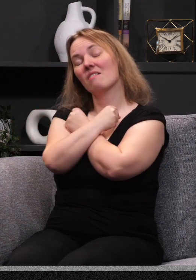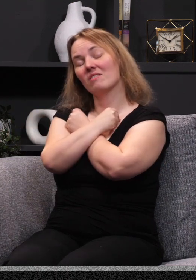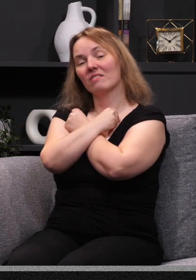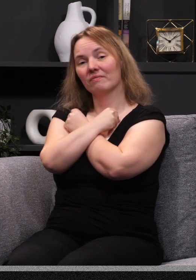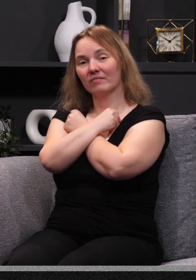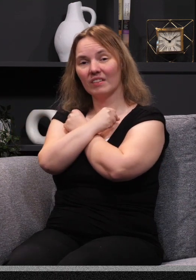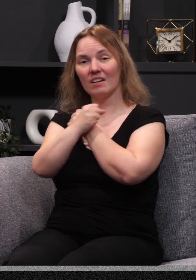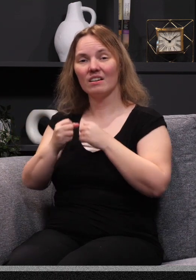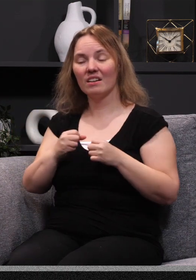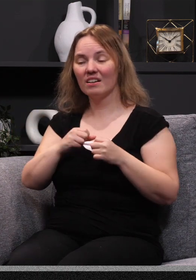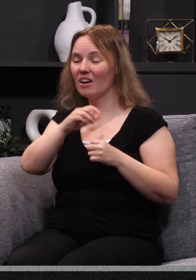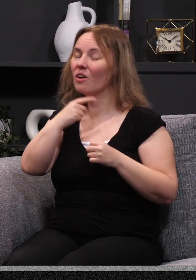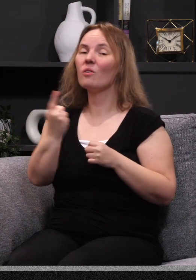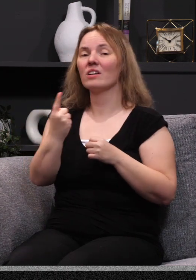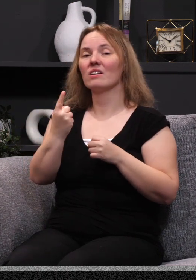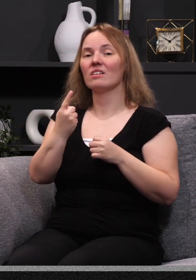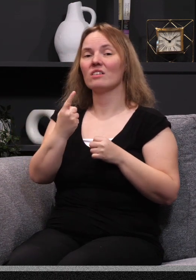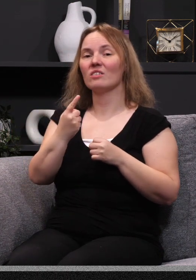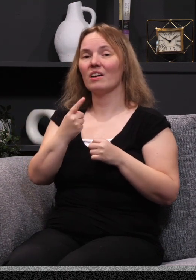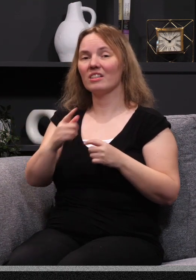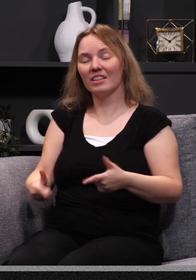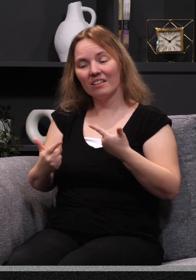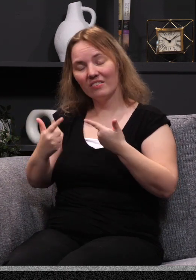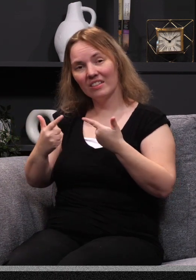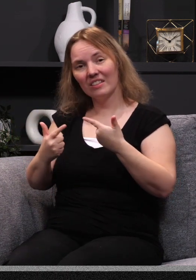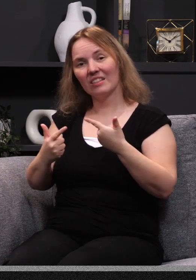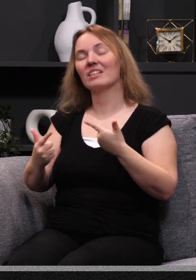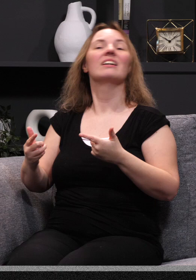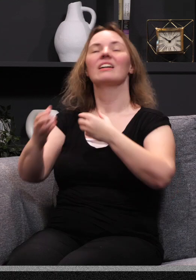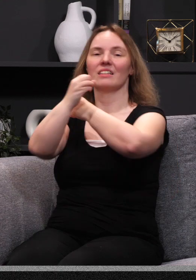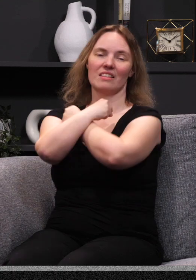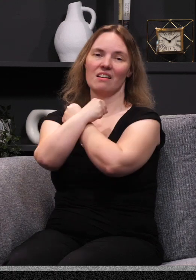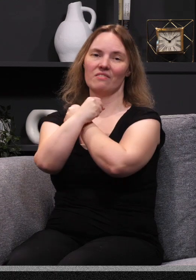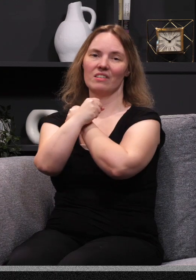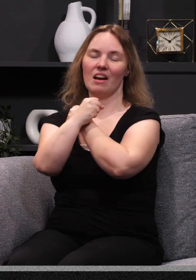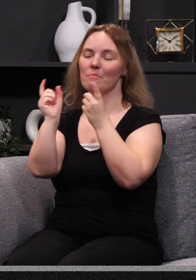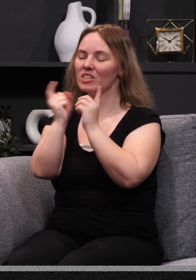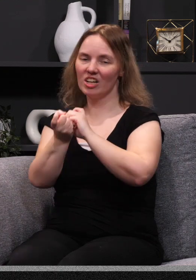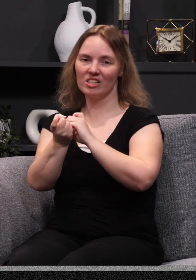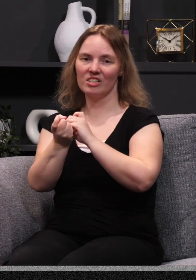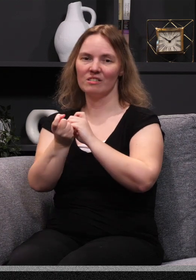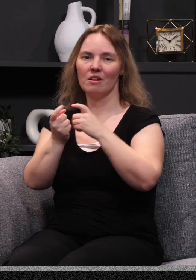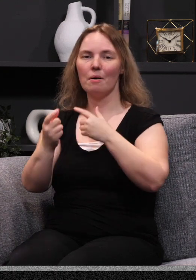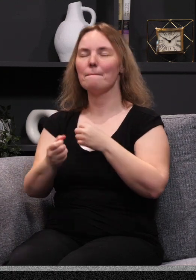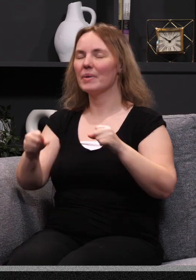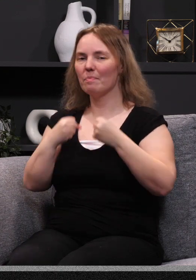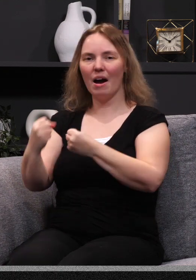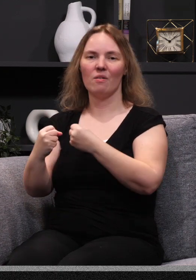do I receive that love, not only do I actually live in that love, but I'm actually being changed